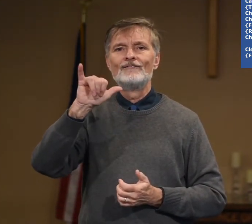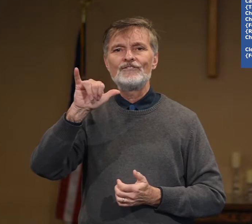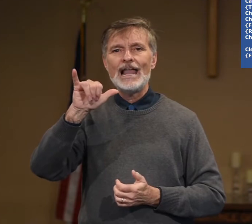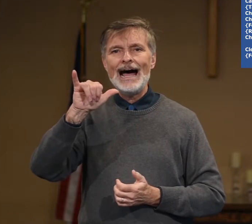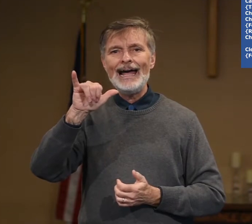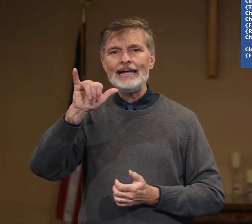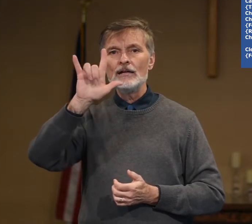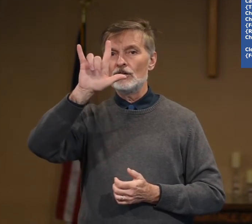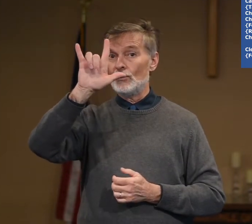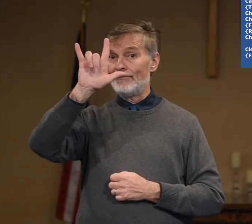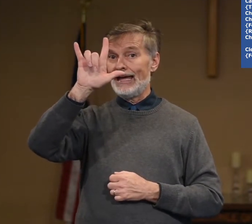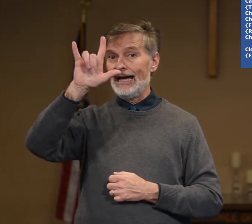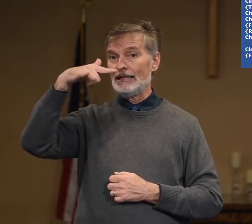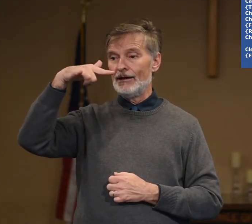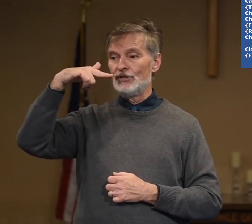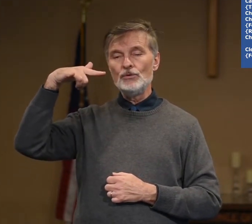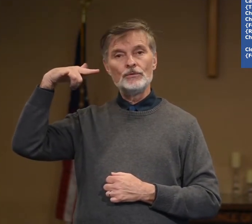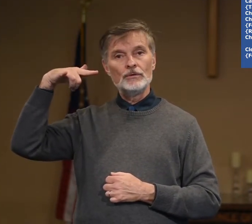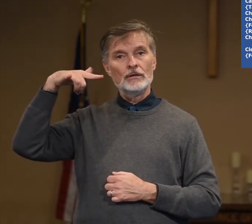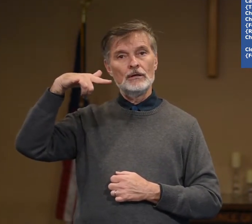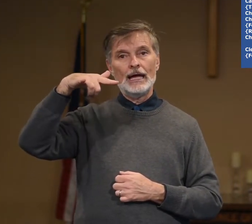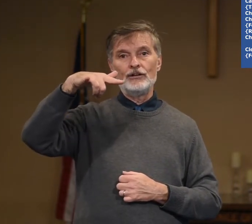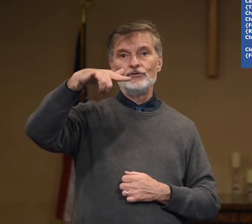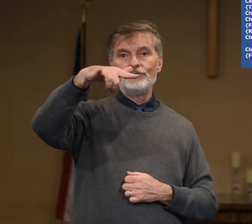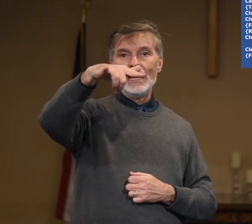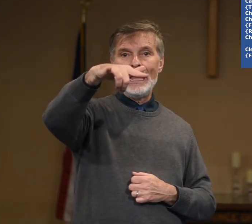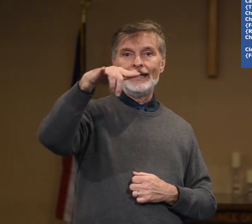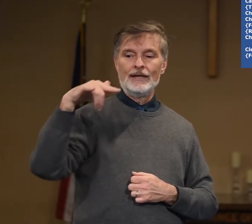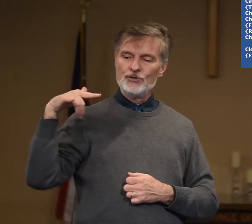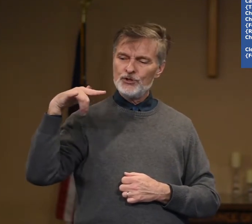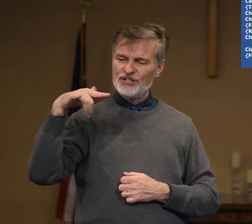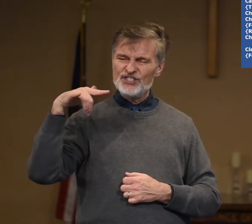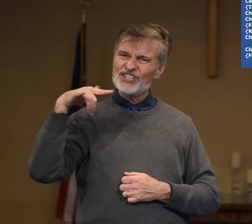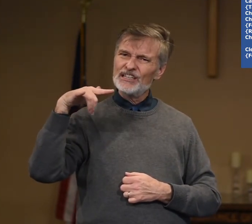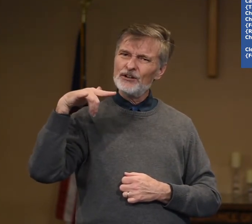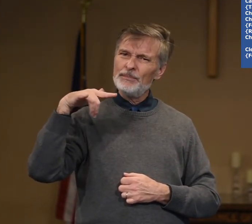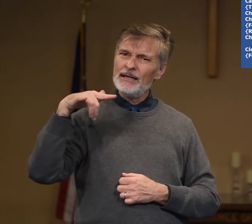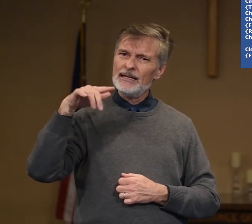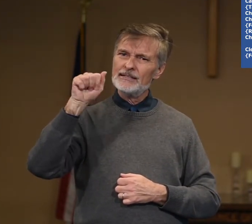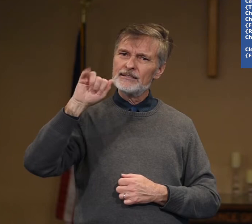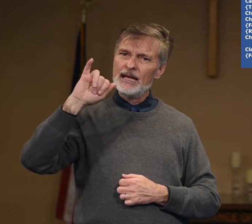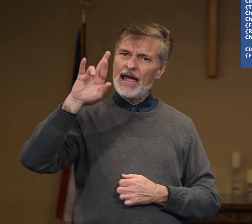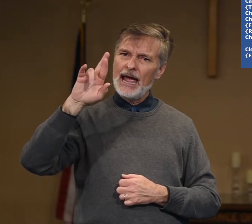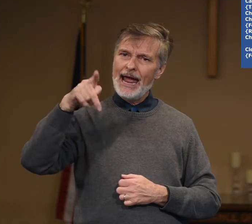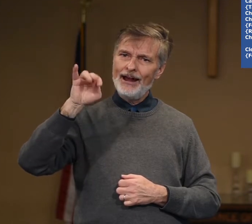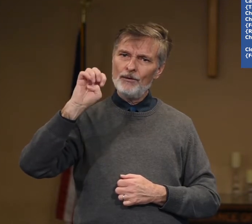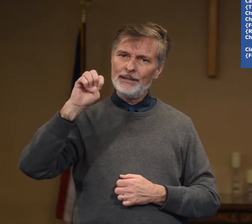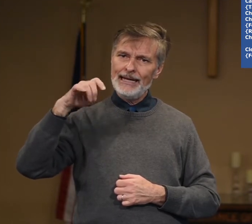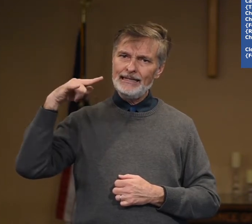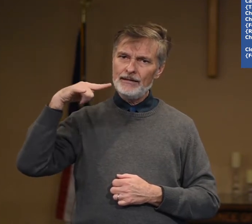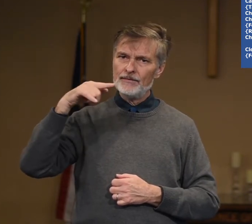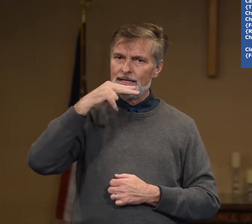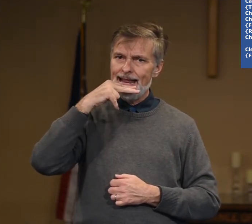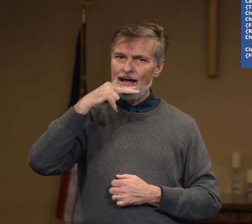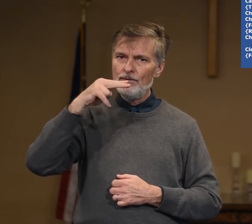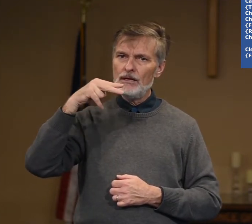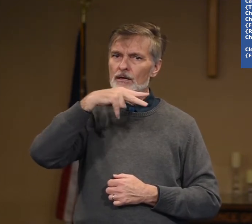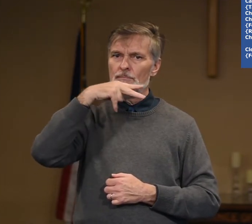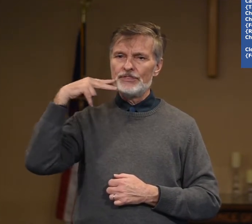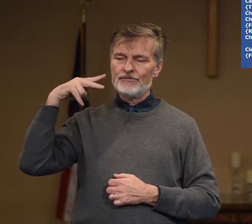Fly. You have the I love you and you fly. If you do it just a little bit, it's airplane, the noun, but the